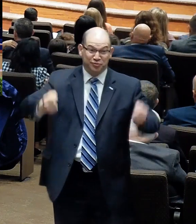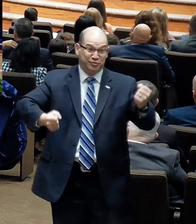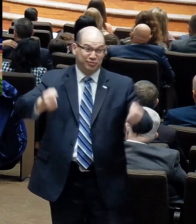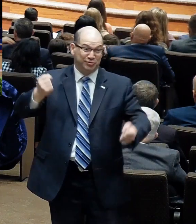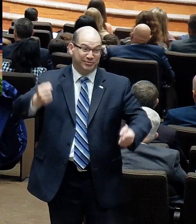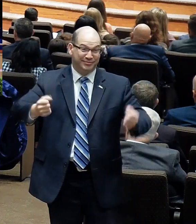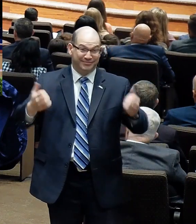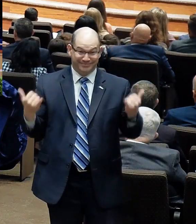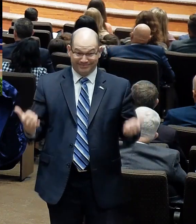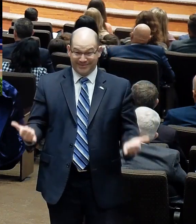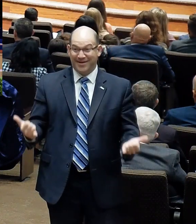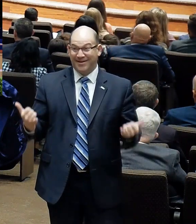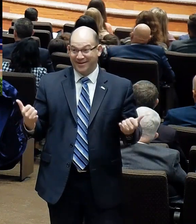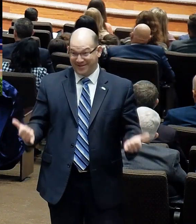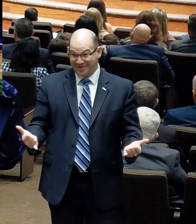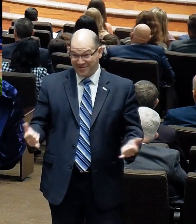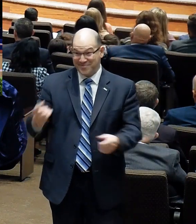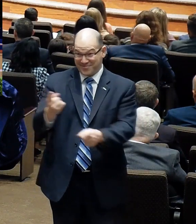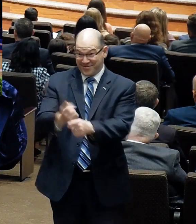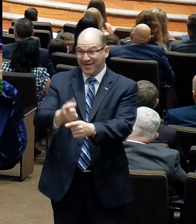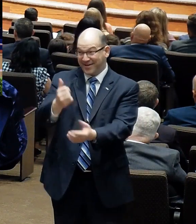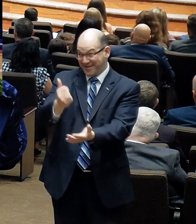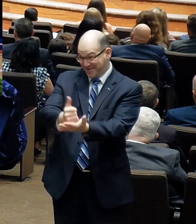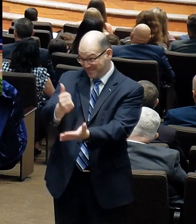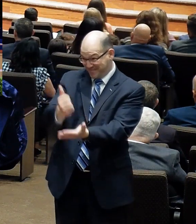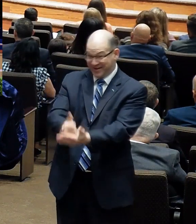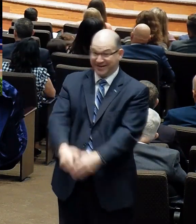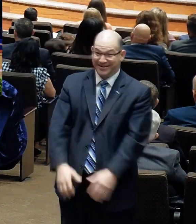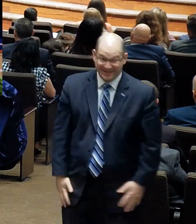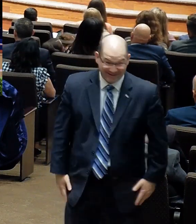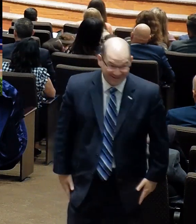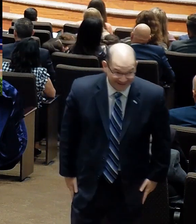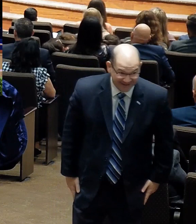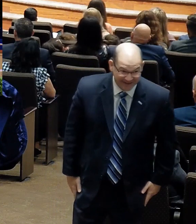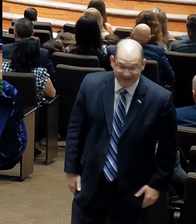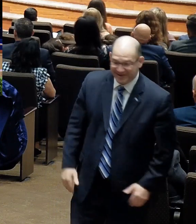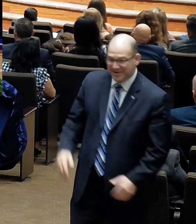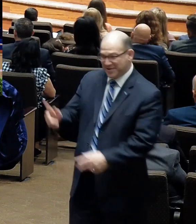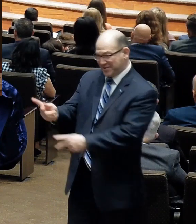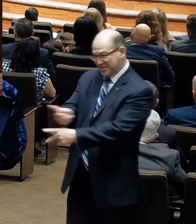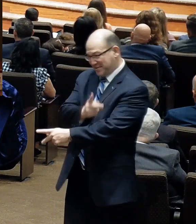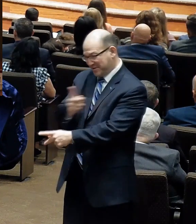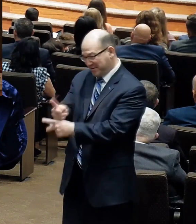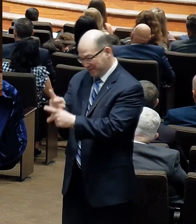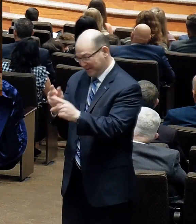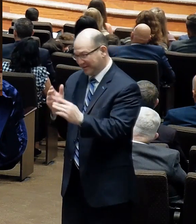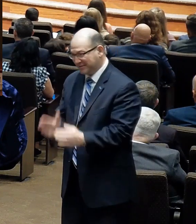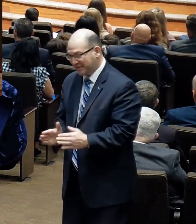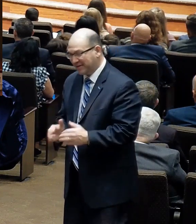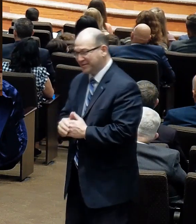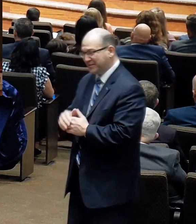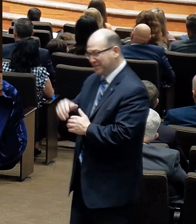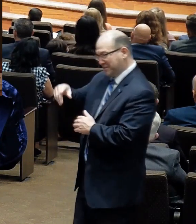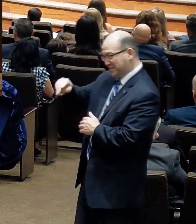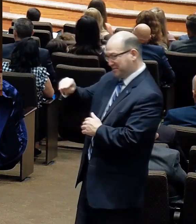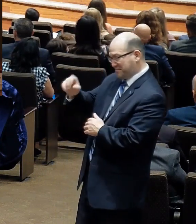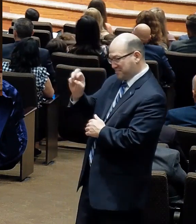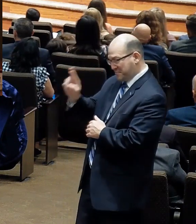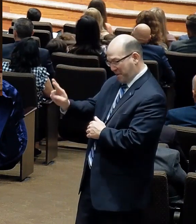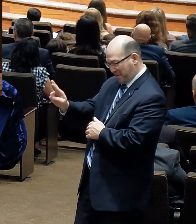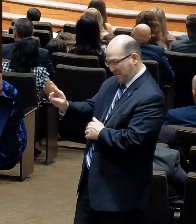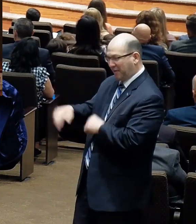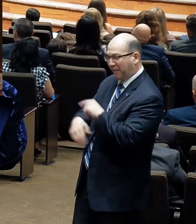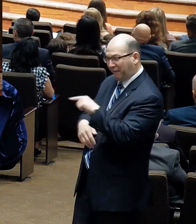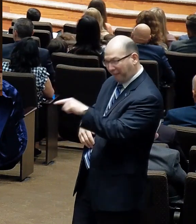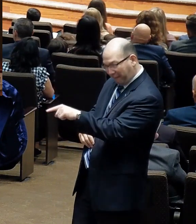And can I get a witness, Pastor Miller? And Pastor Miller didn't lose it teaching those three girls, but it went a little bit white, maybe a little gray in there and I'm, I'm